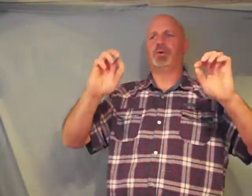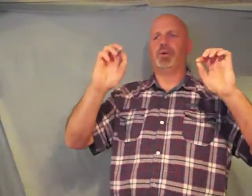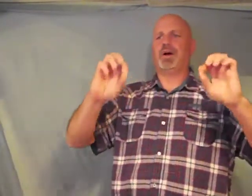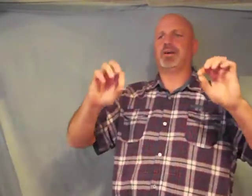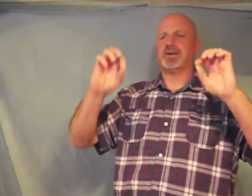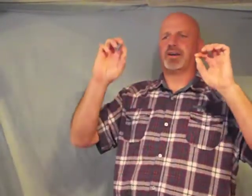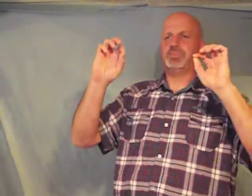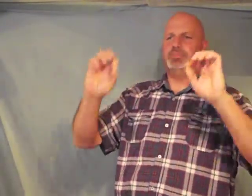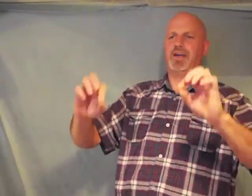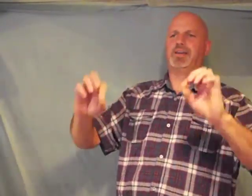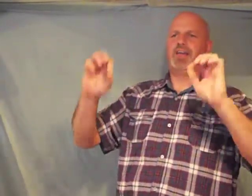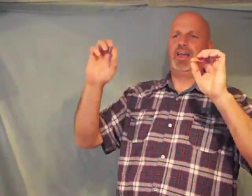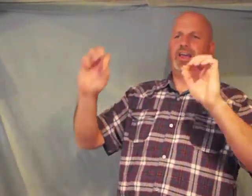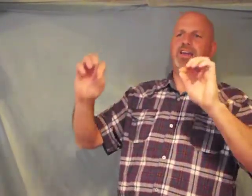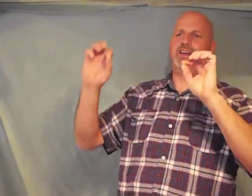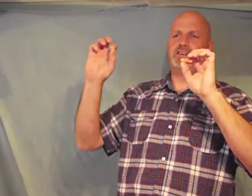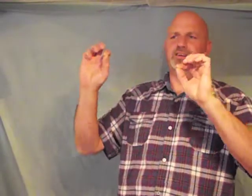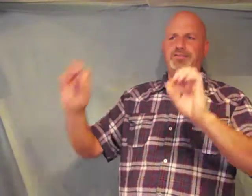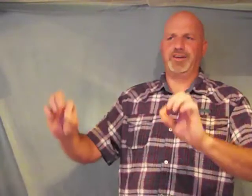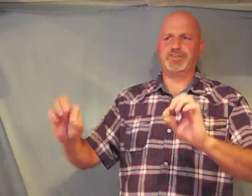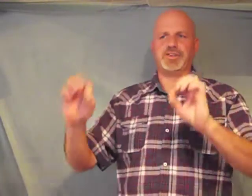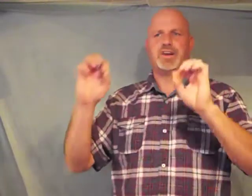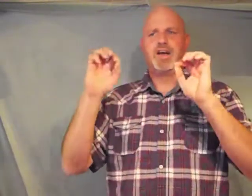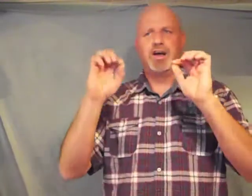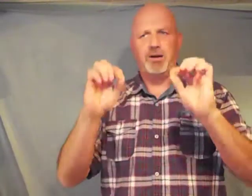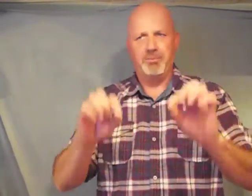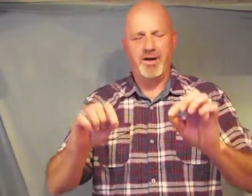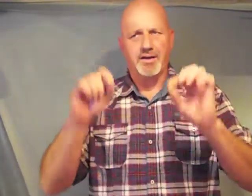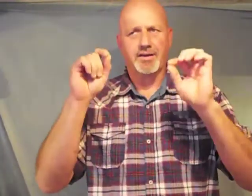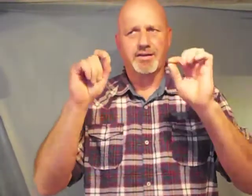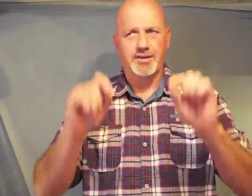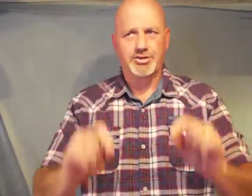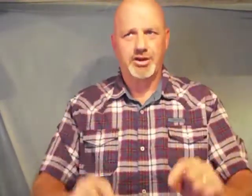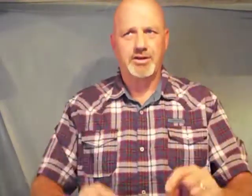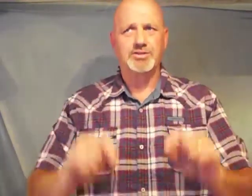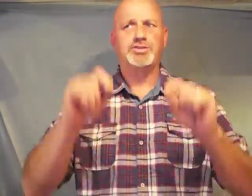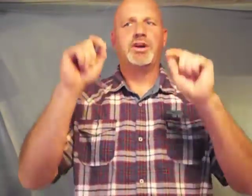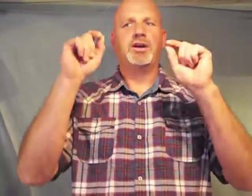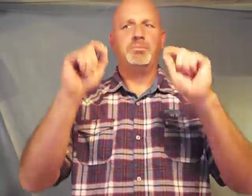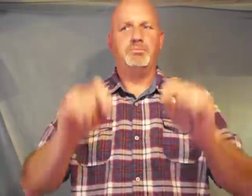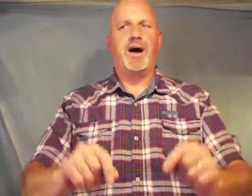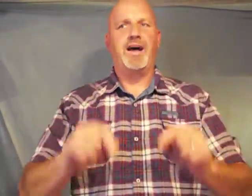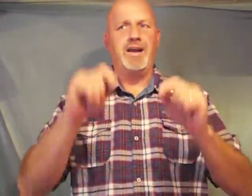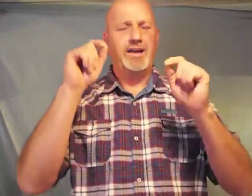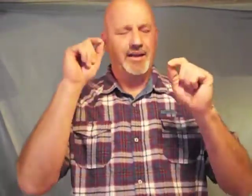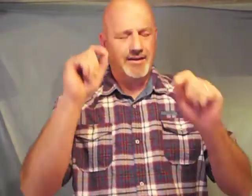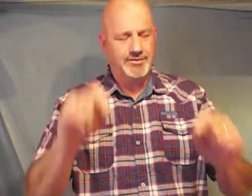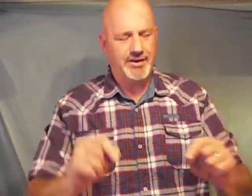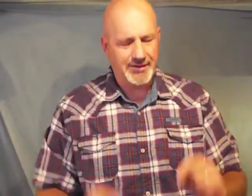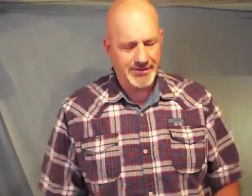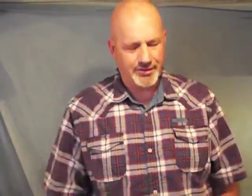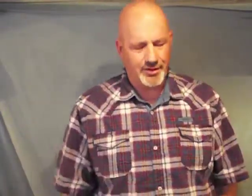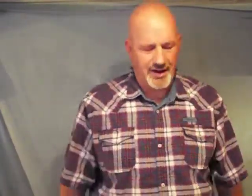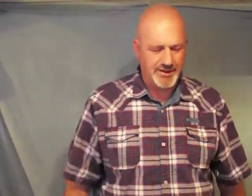longer commit any division among the church body of Jesus Christ